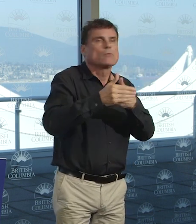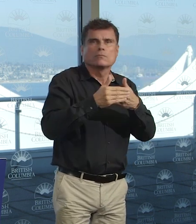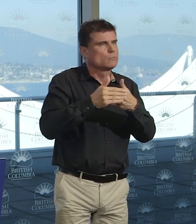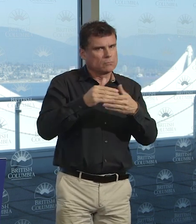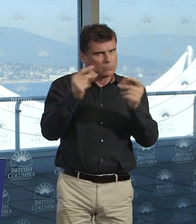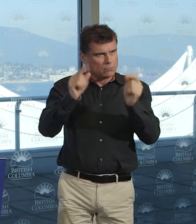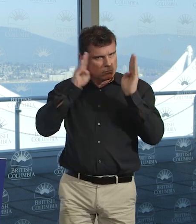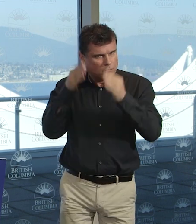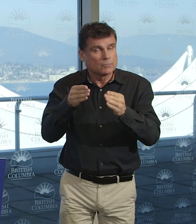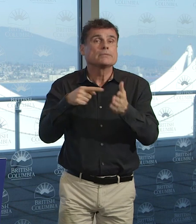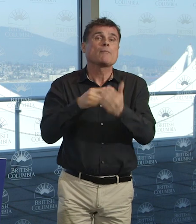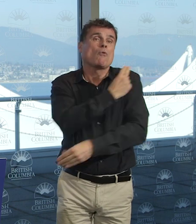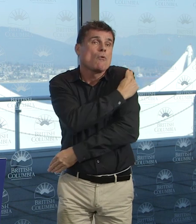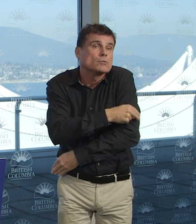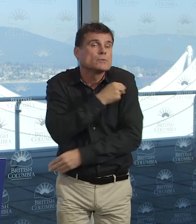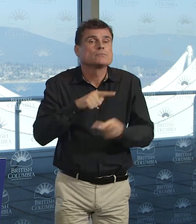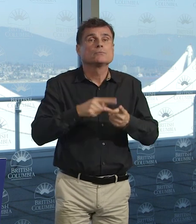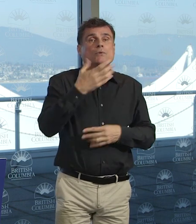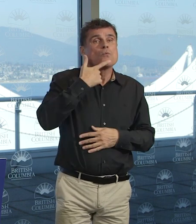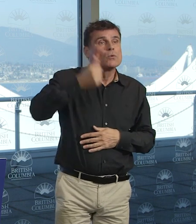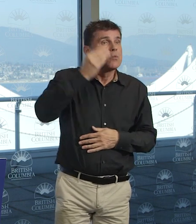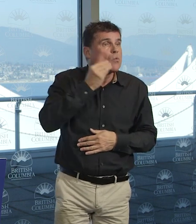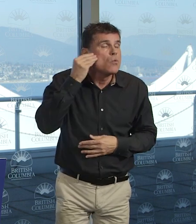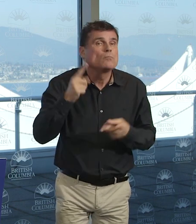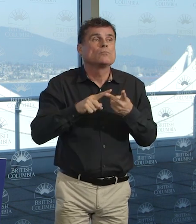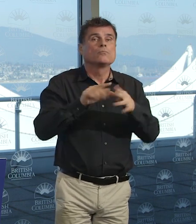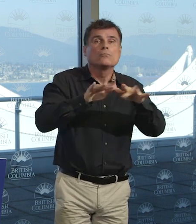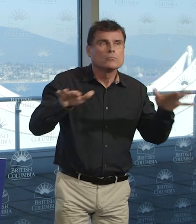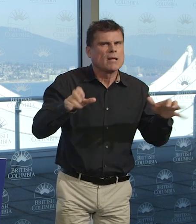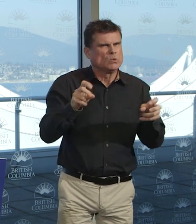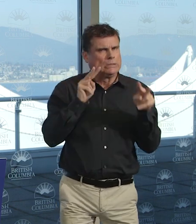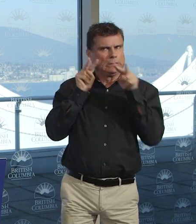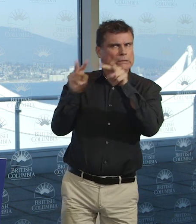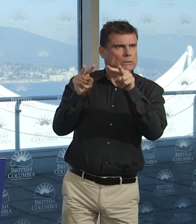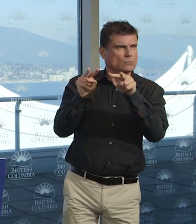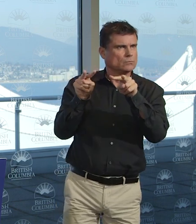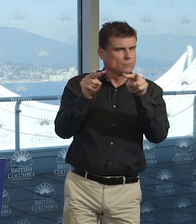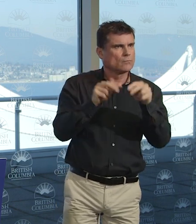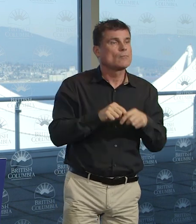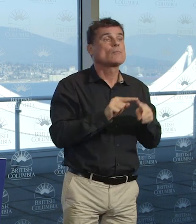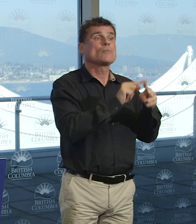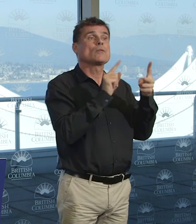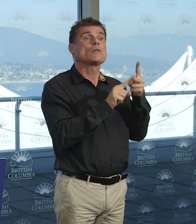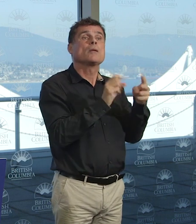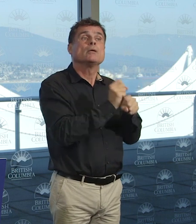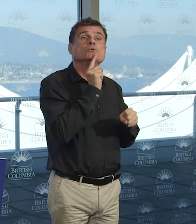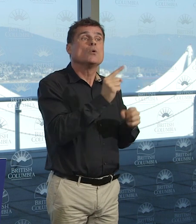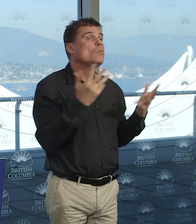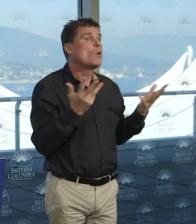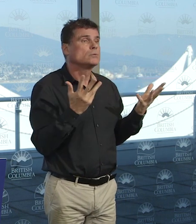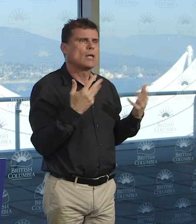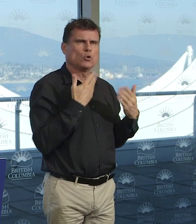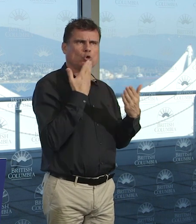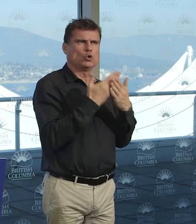and that's when it gets passed on to others. It's making sure that we have administrative processes in place so we minimize the people